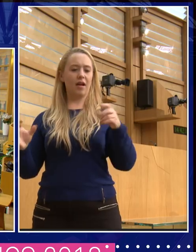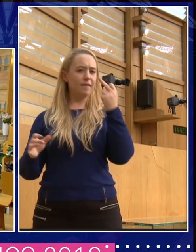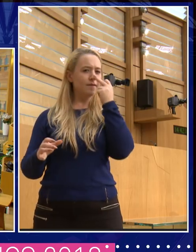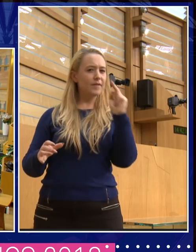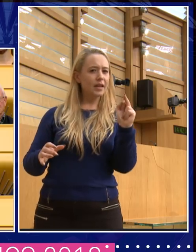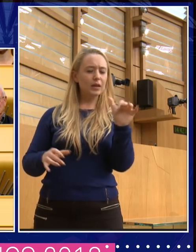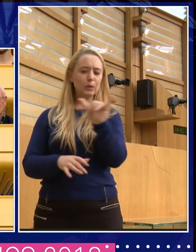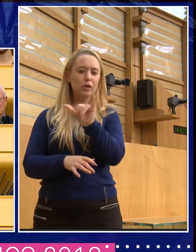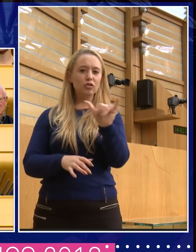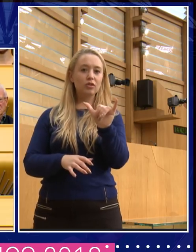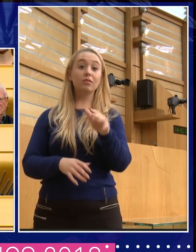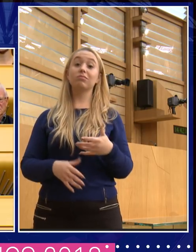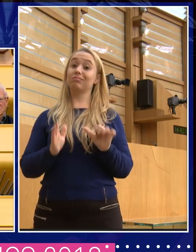I mean, I think that